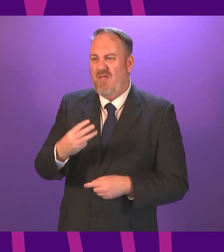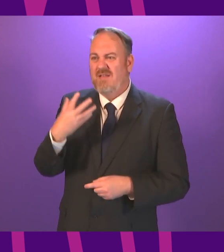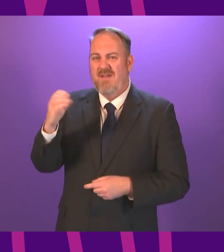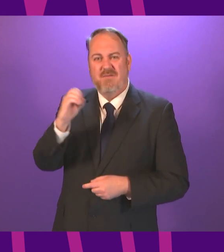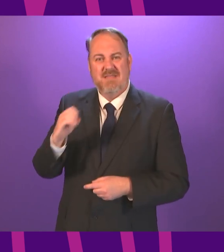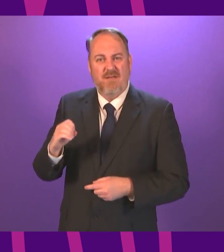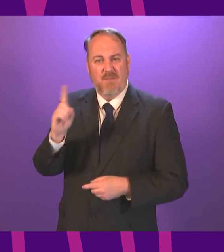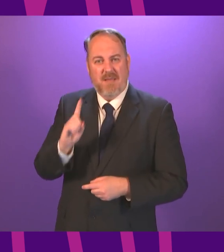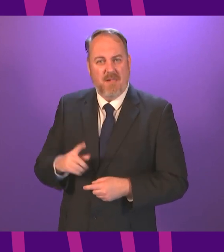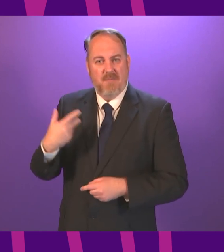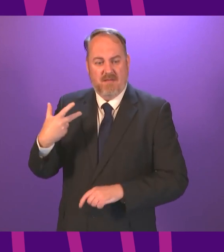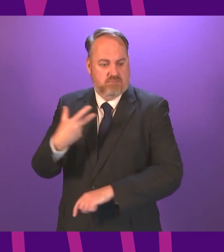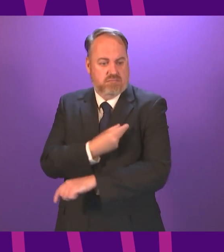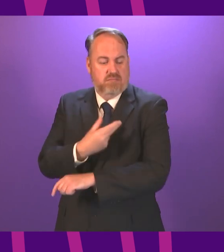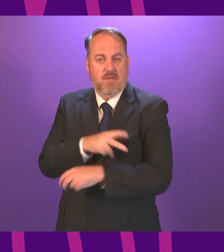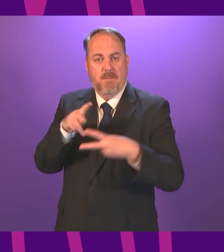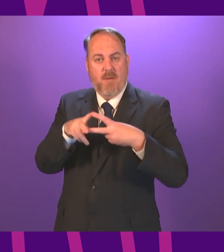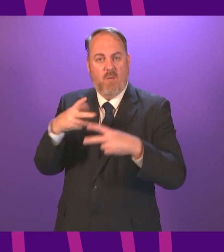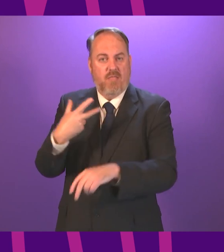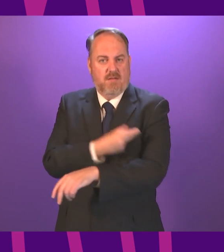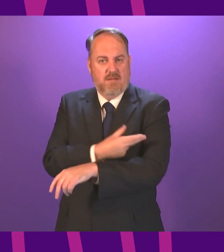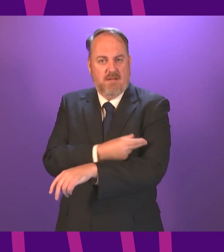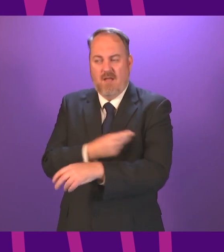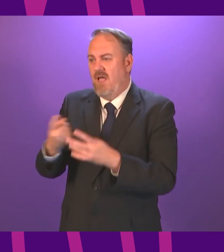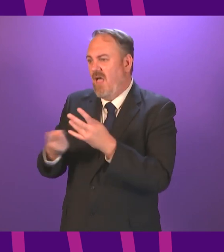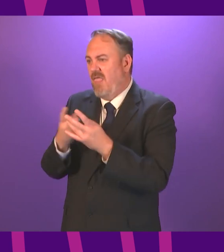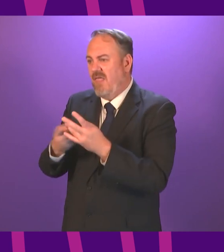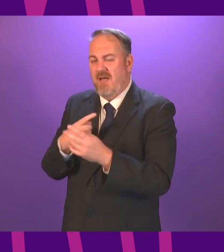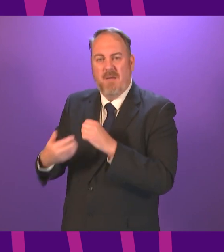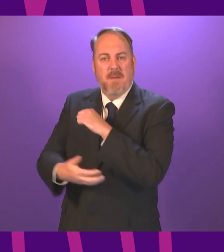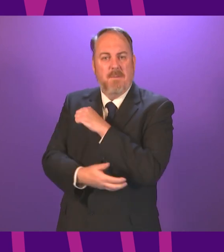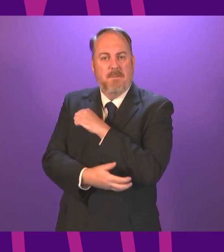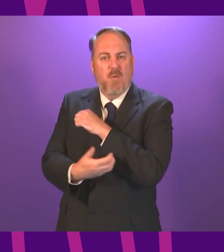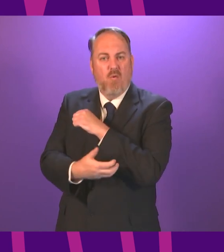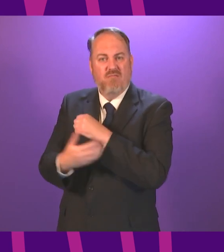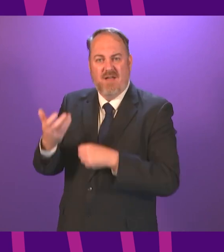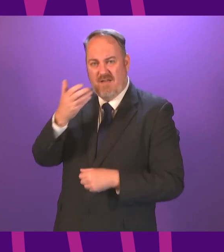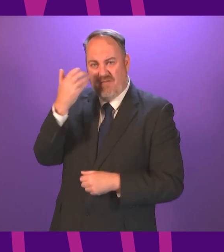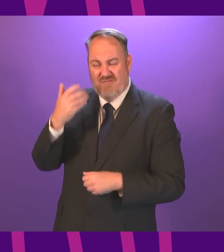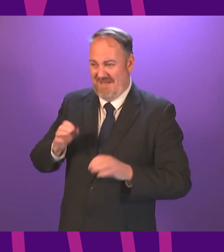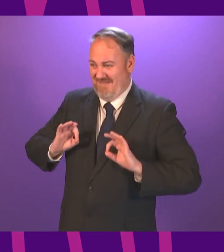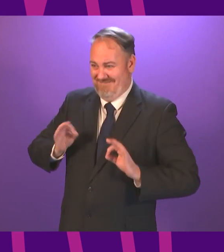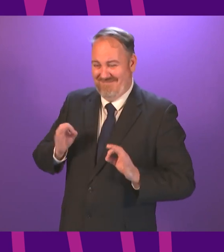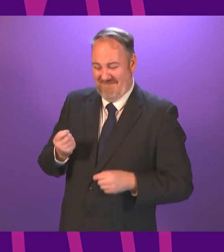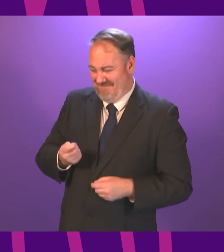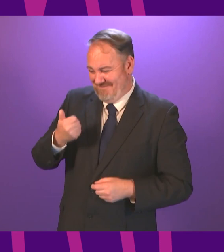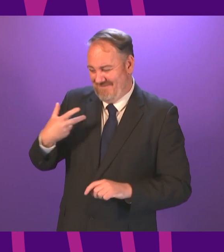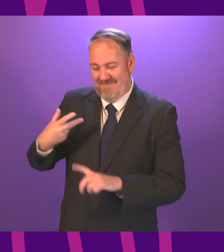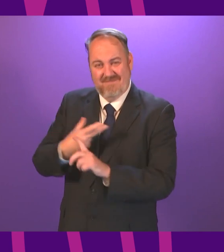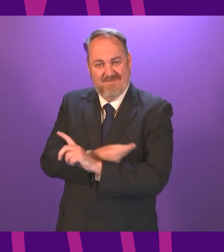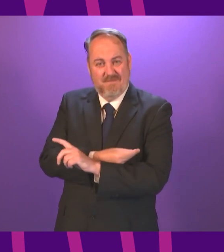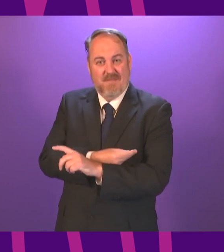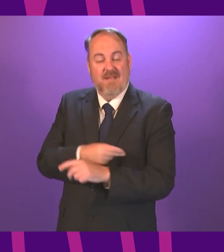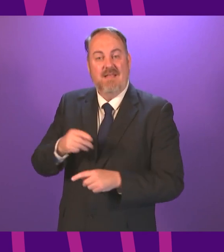doses but many countries and especially poorer countries are nowhere near us in giving their populations a jag India is around 11